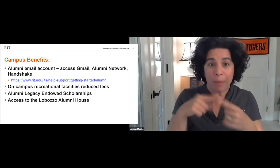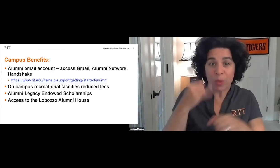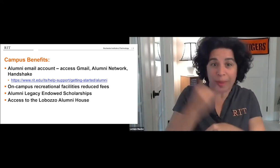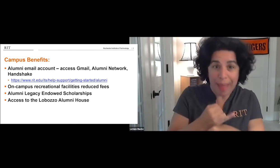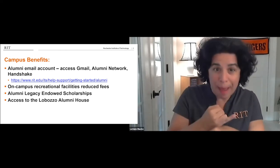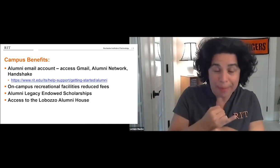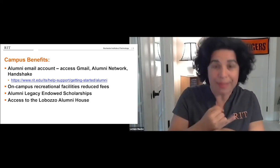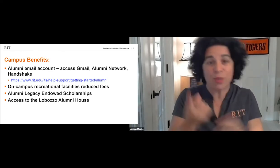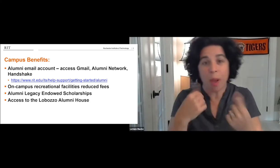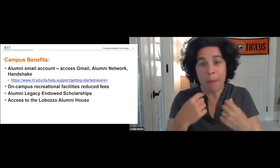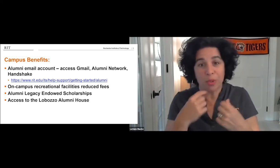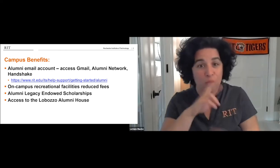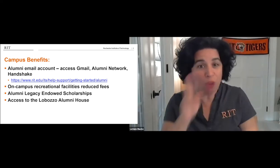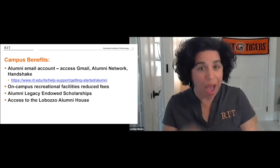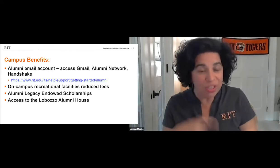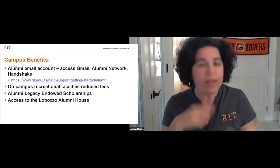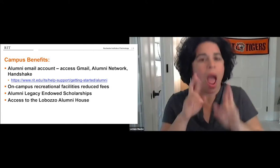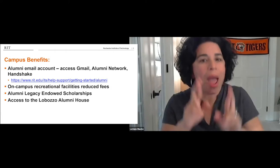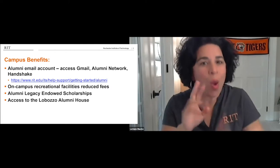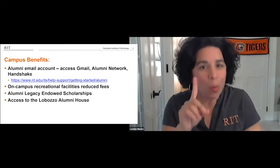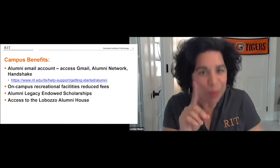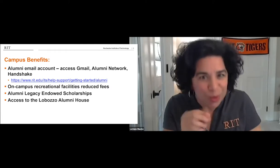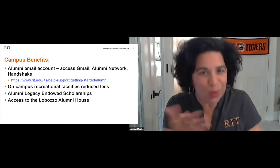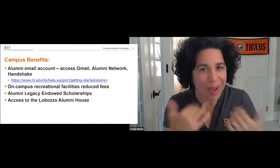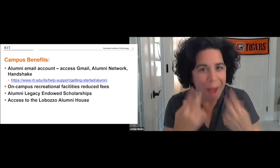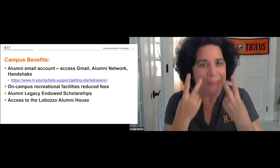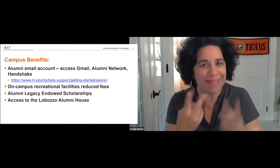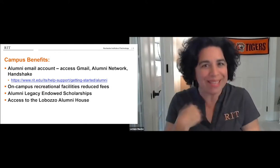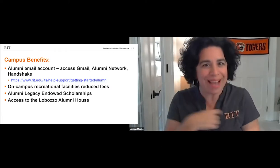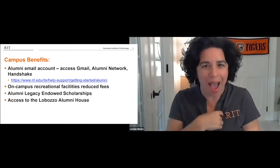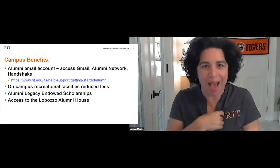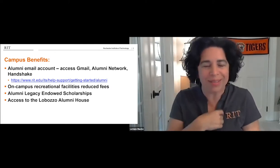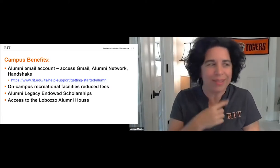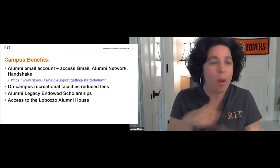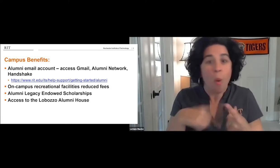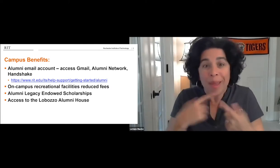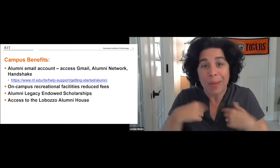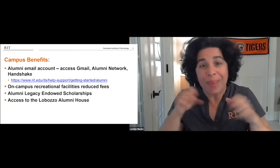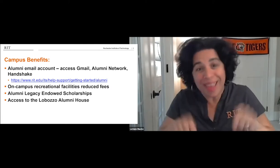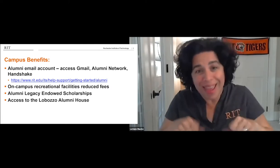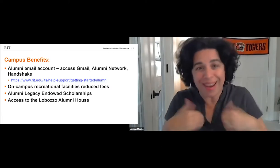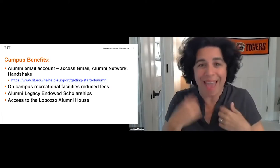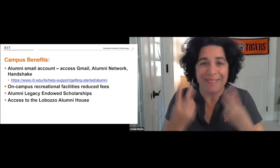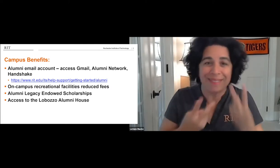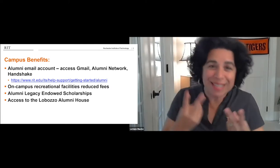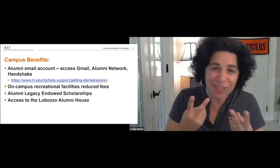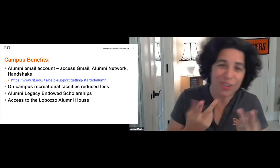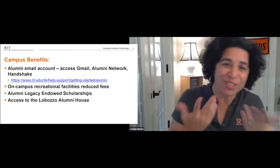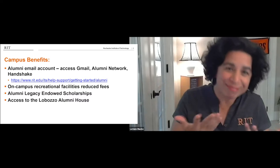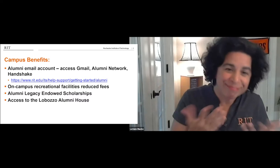Now, if you come to campus, you come to Rochester, which we hope you do come and visit us. Of course, when we